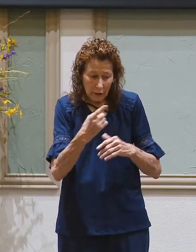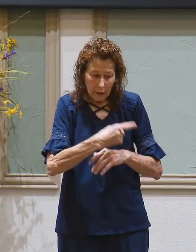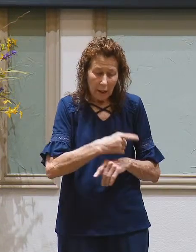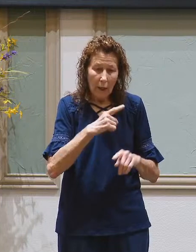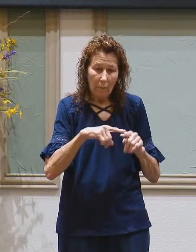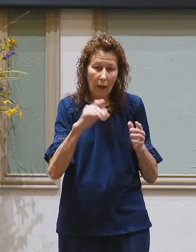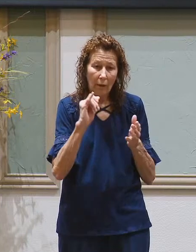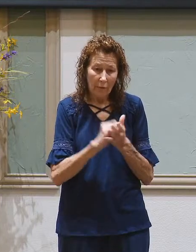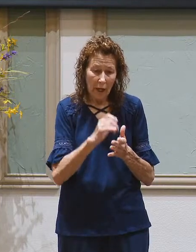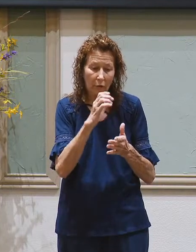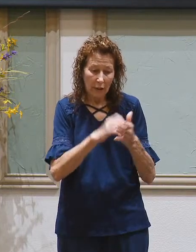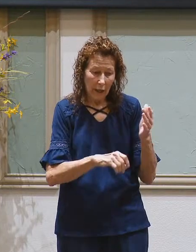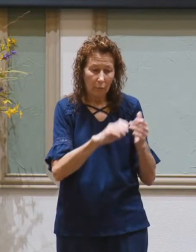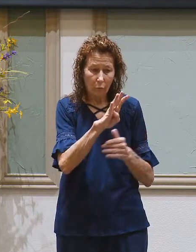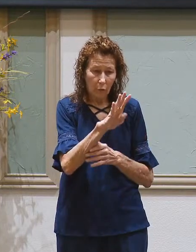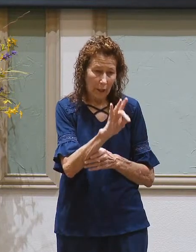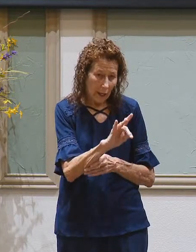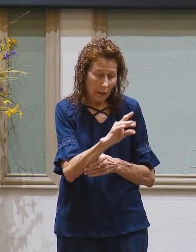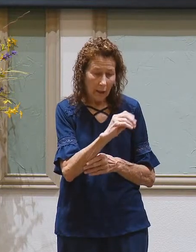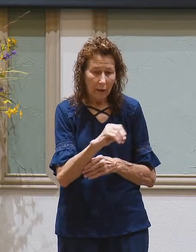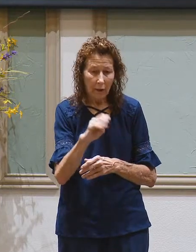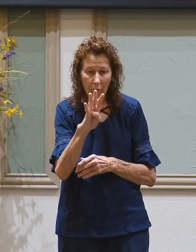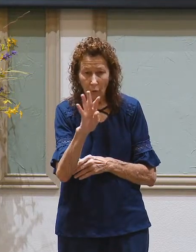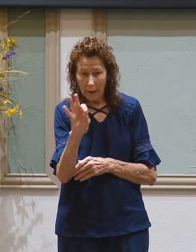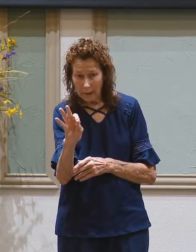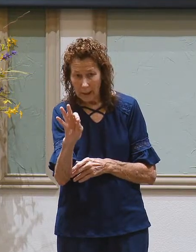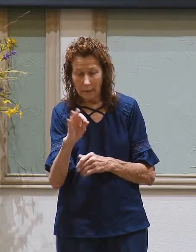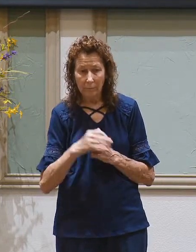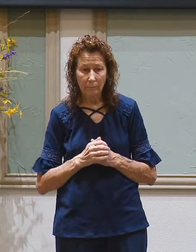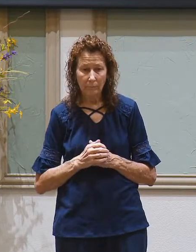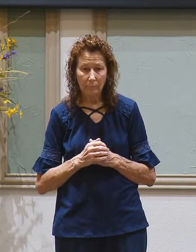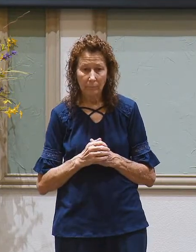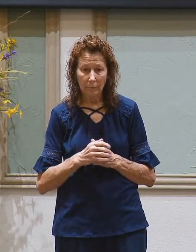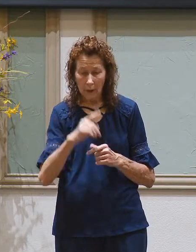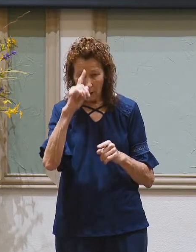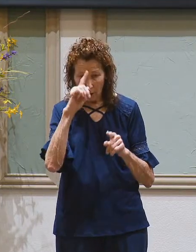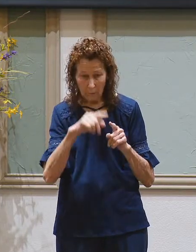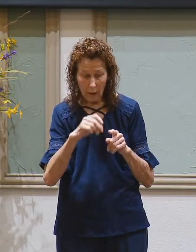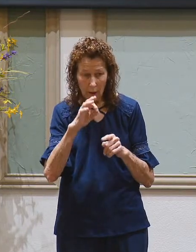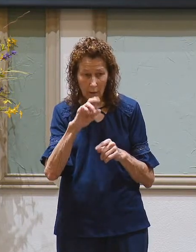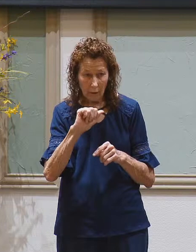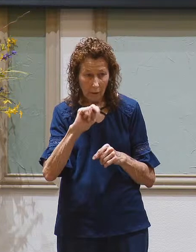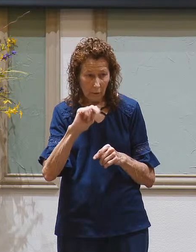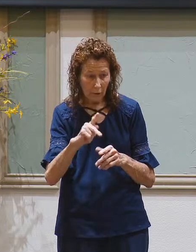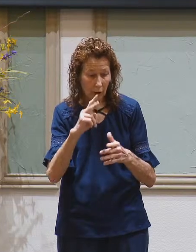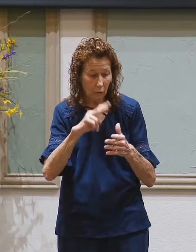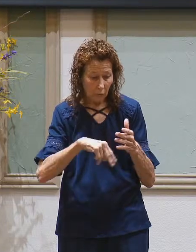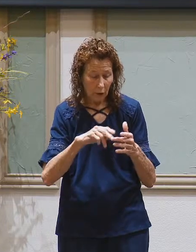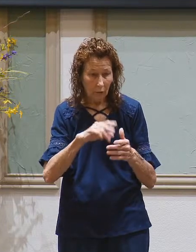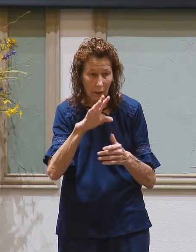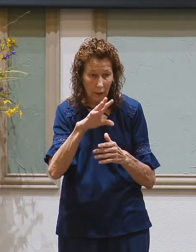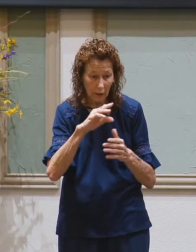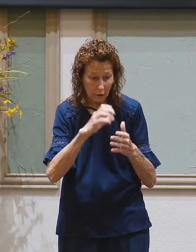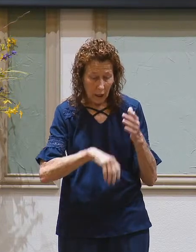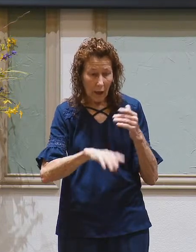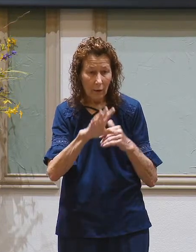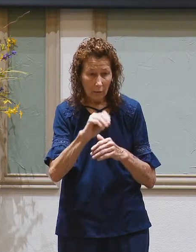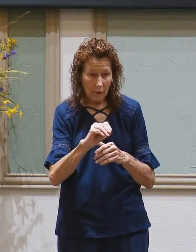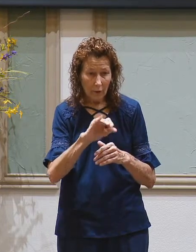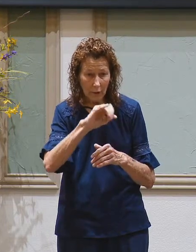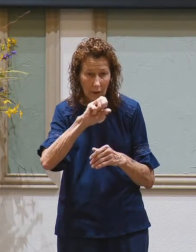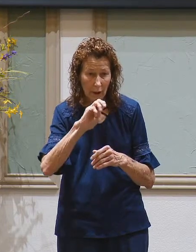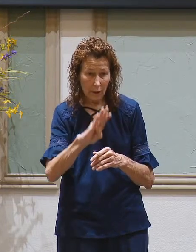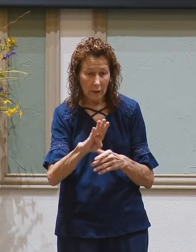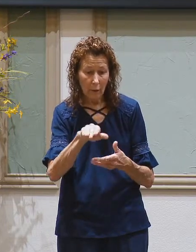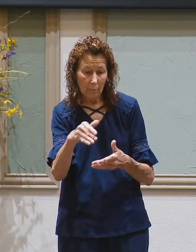that's chapters 48 and 49. And as Brother Frank just read to us in chapter 50, Jacob passes away.